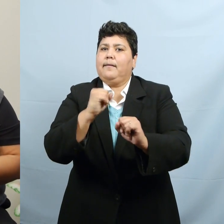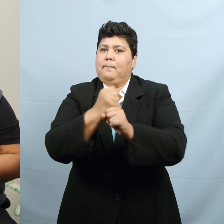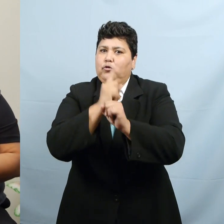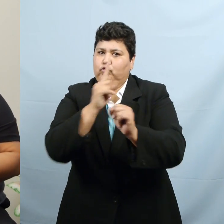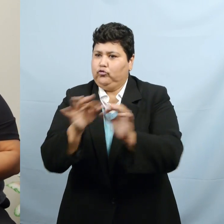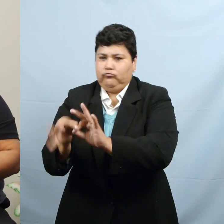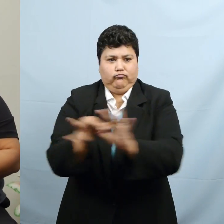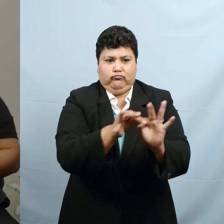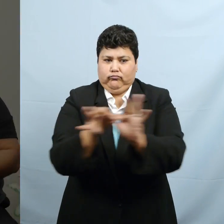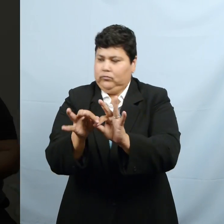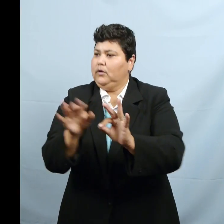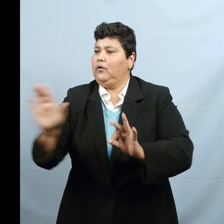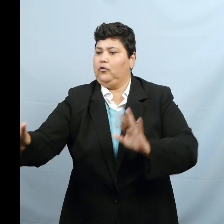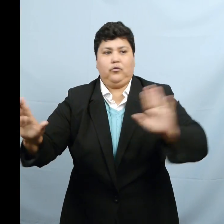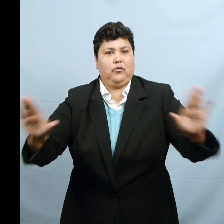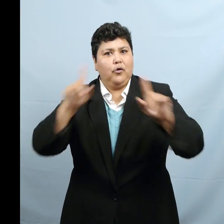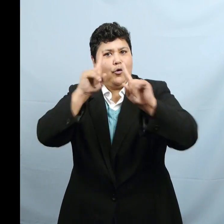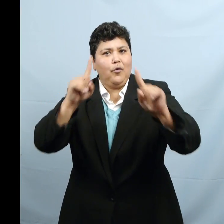goals met.